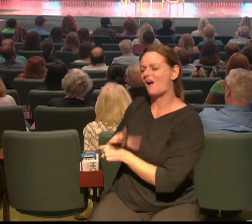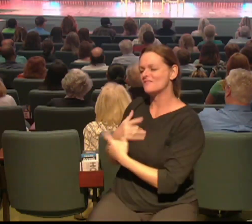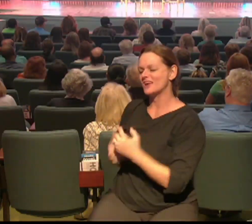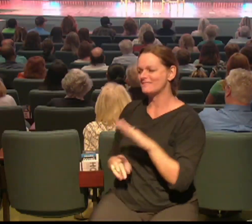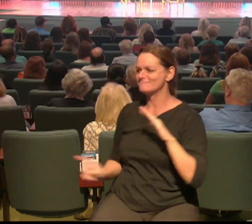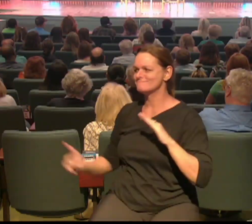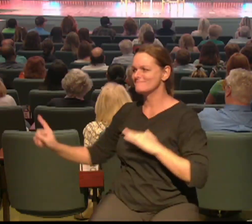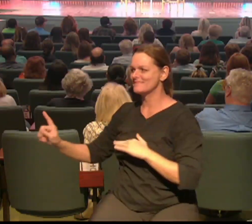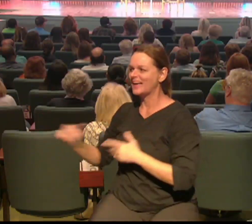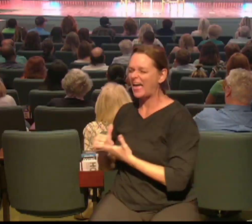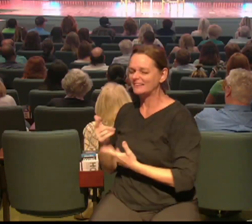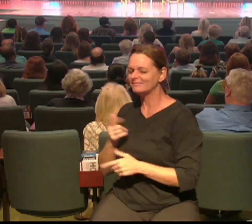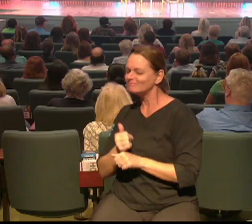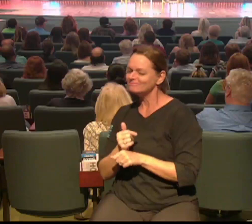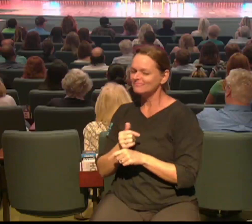One day, all of that changed.